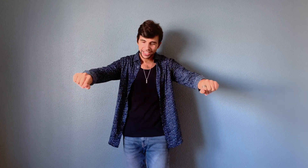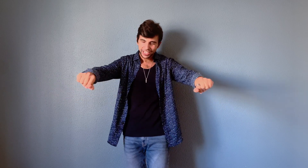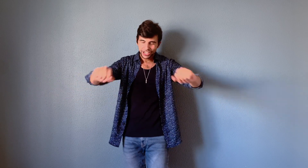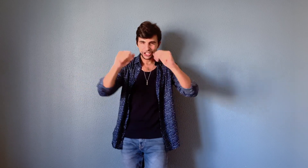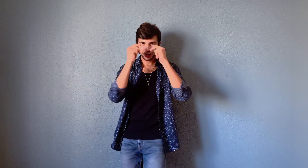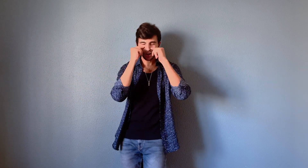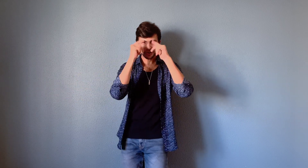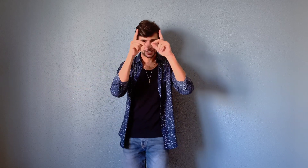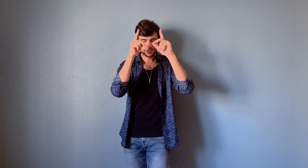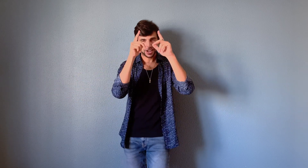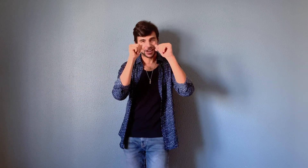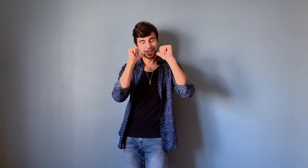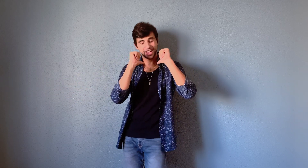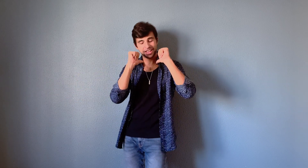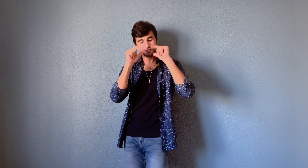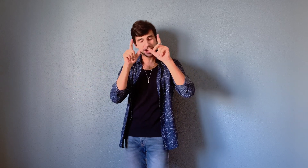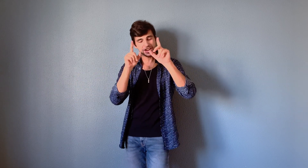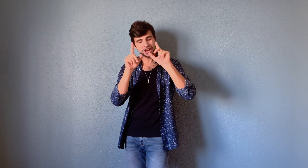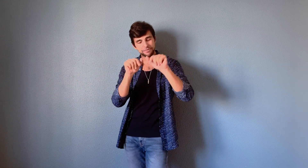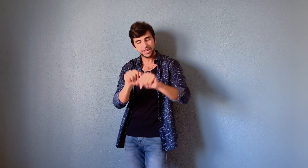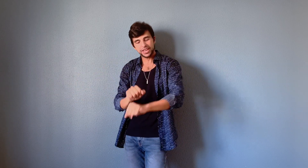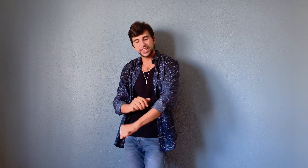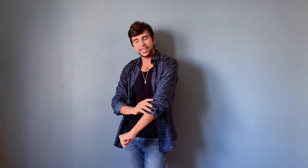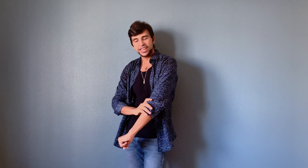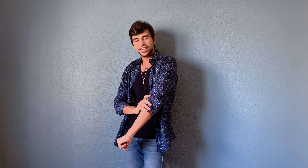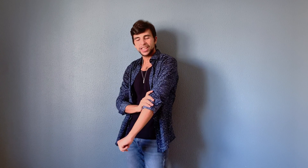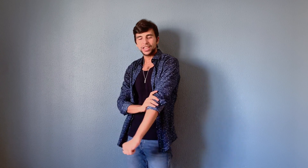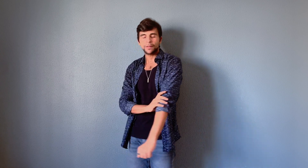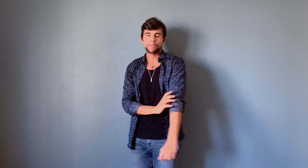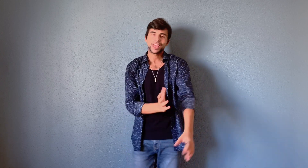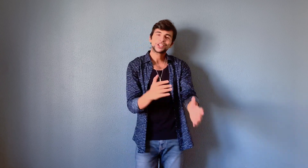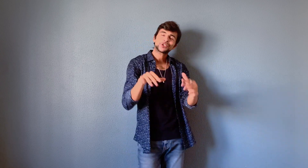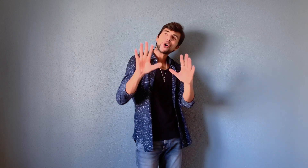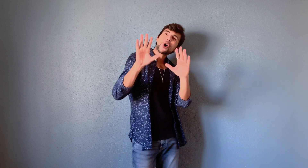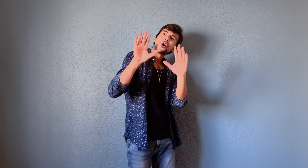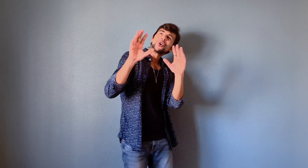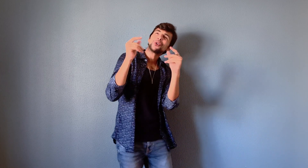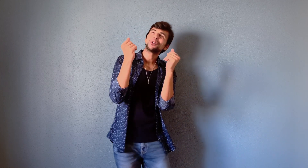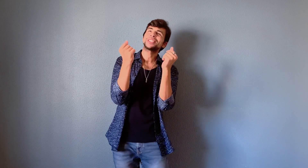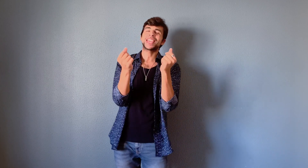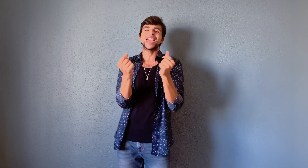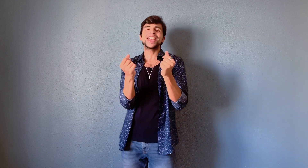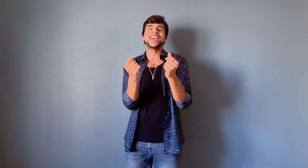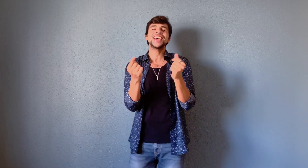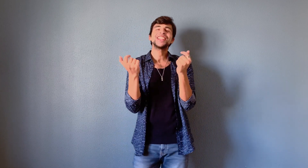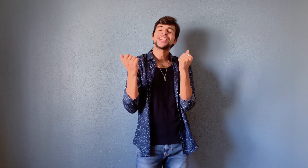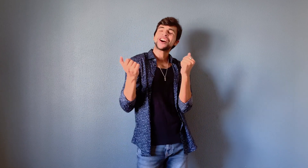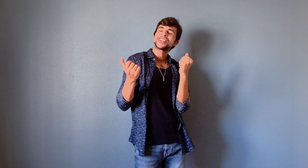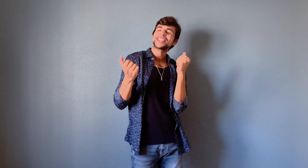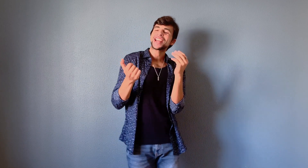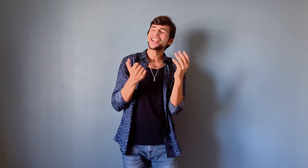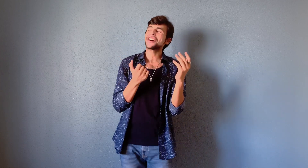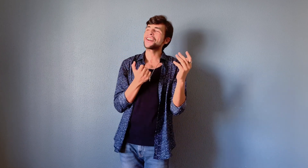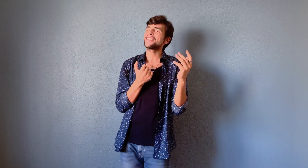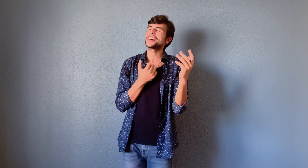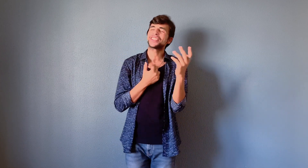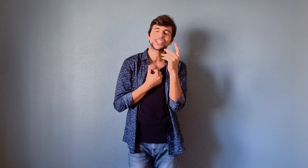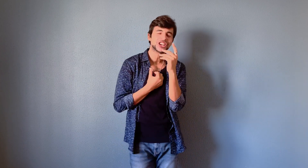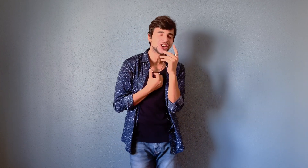She looks straight ahead but not me Do pai con dynong In love of the girl